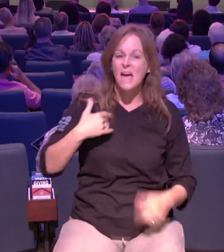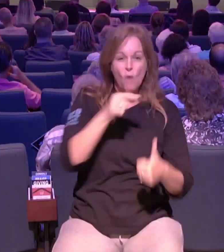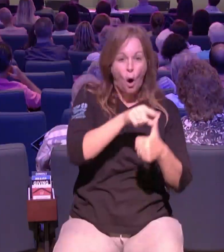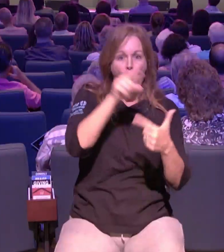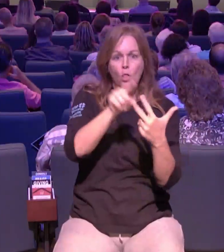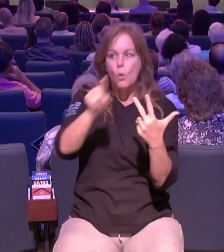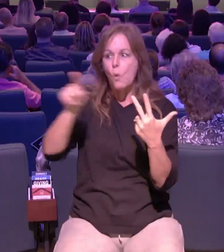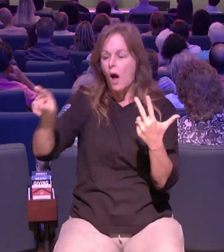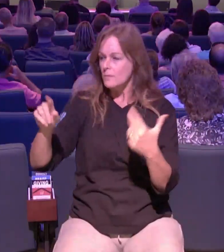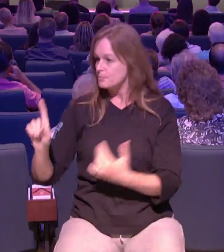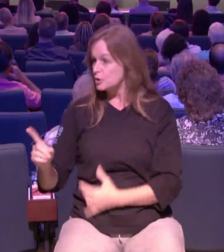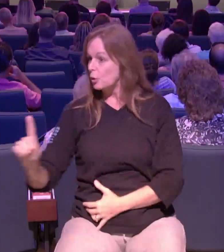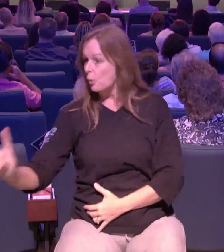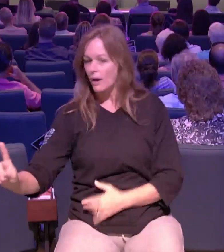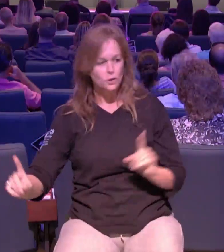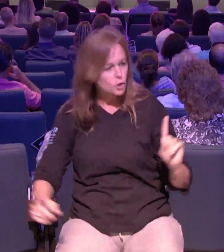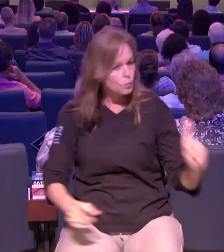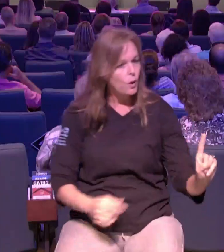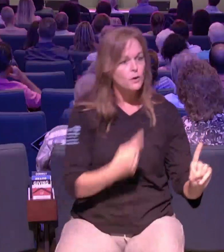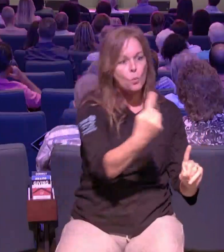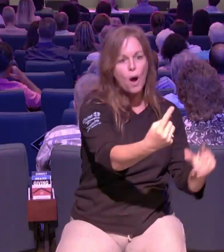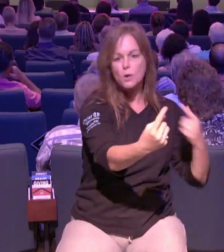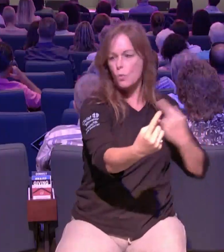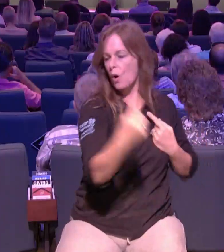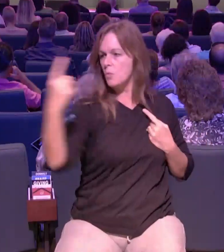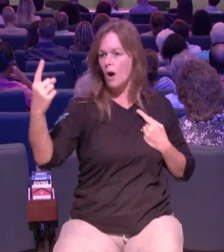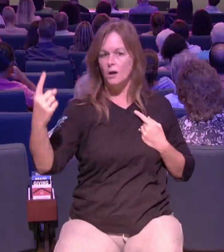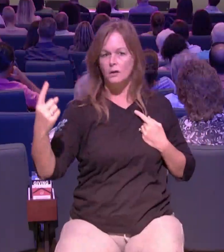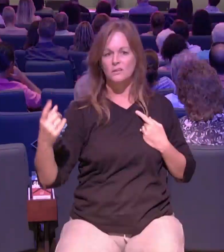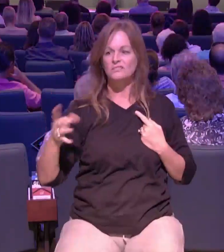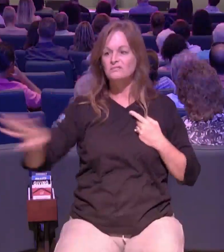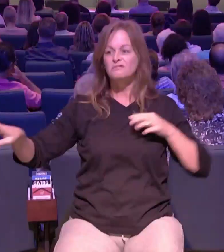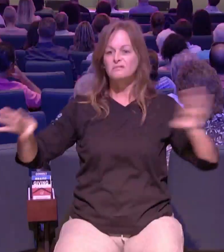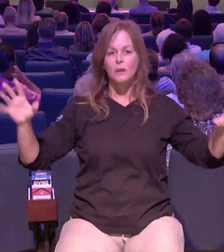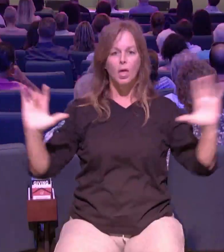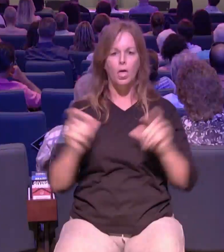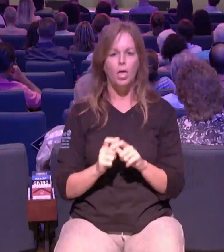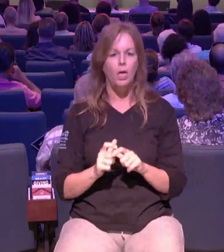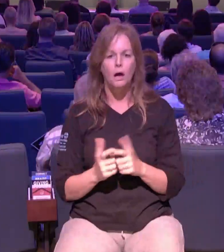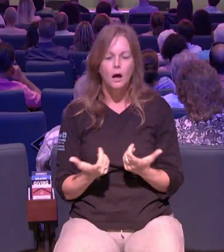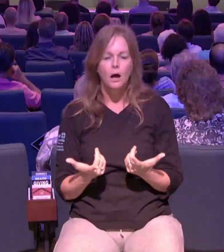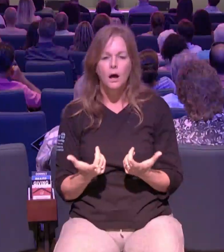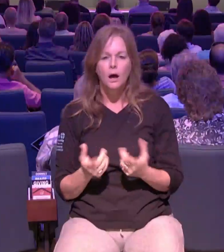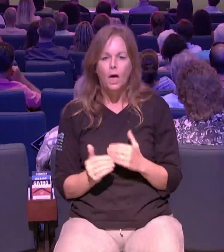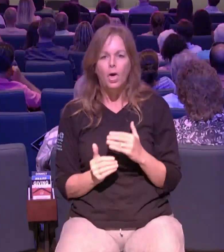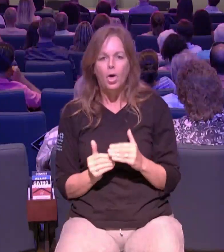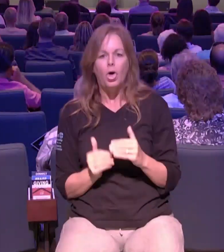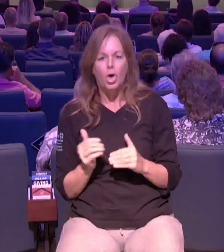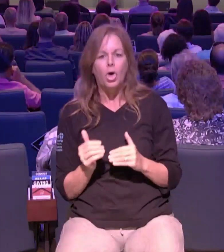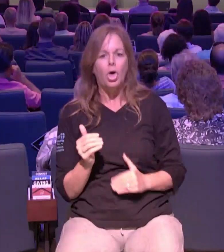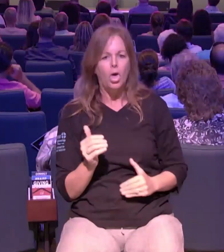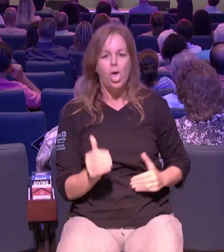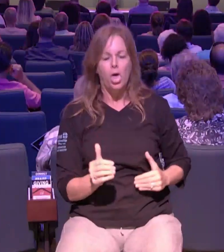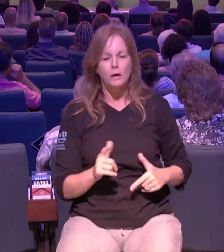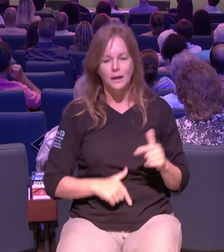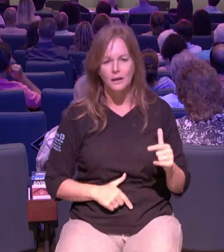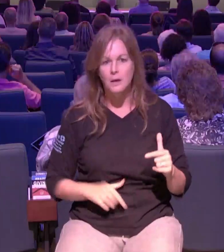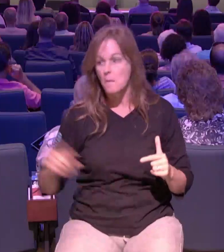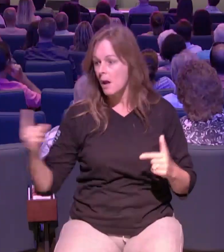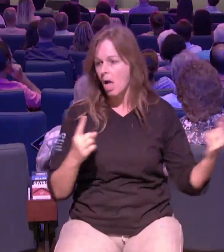vital necessary part of everything god's calling us to be and to do as a church in fact our mission statement i think that i gave it to you guys put this up on the screen let's